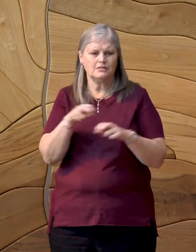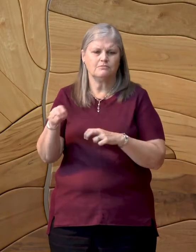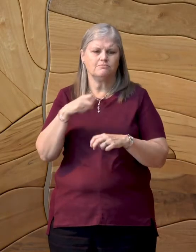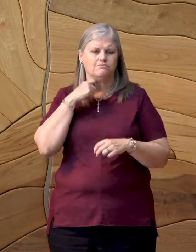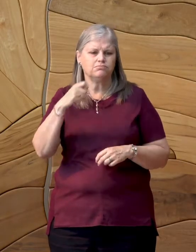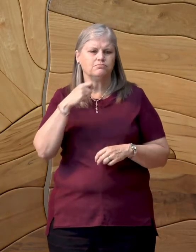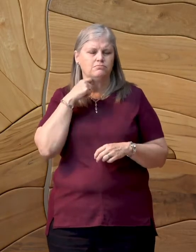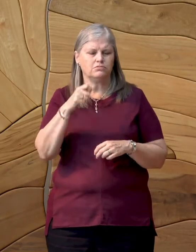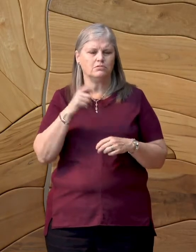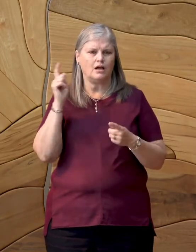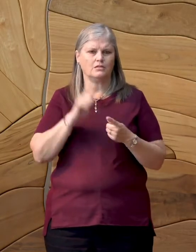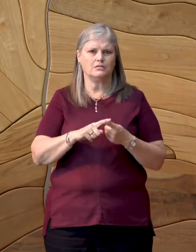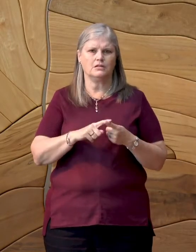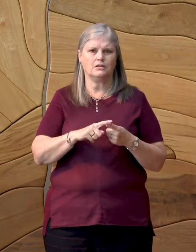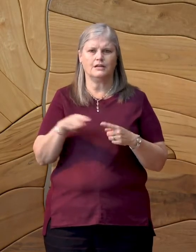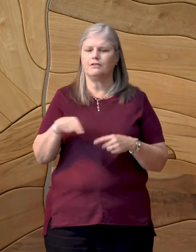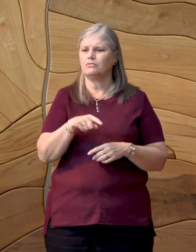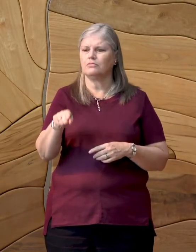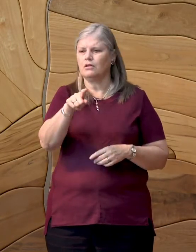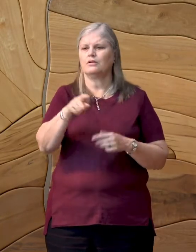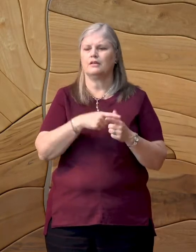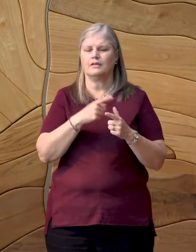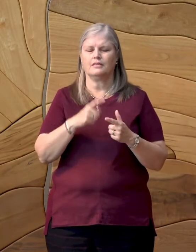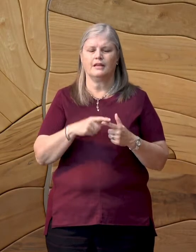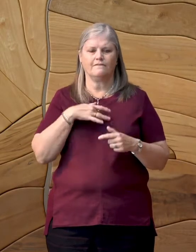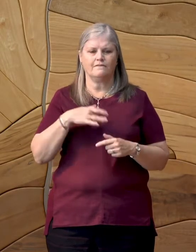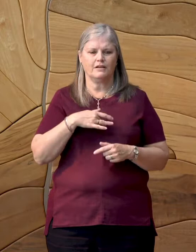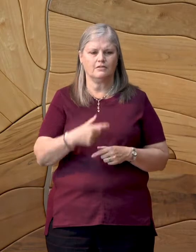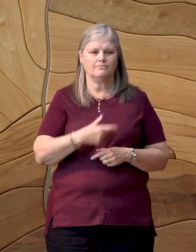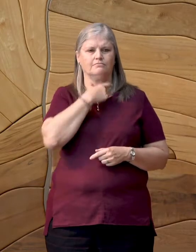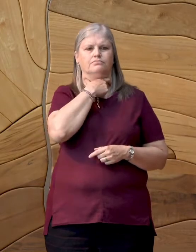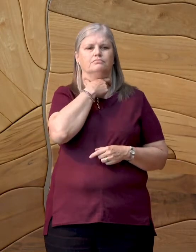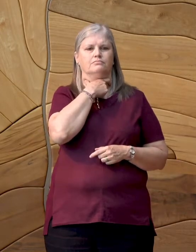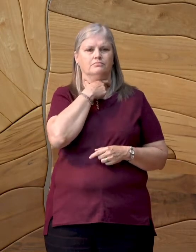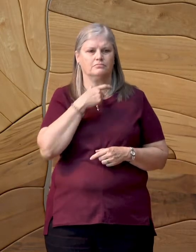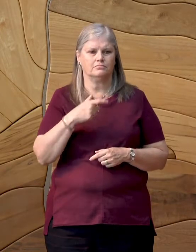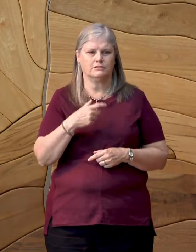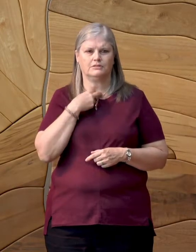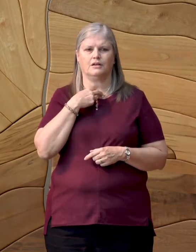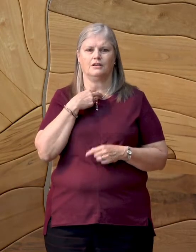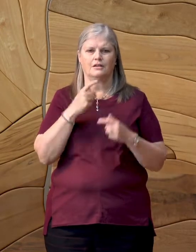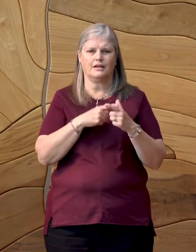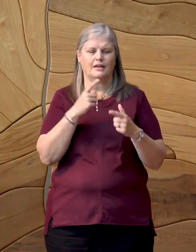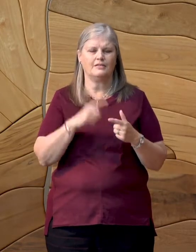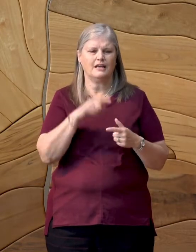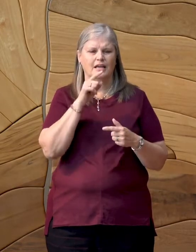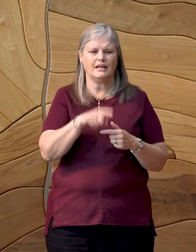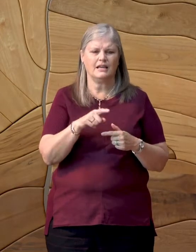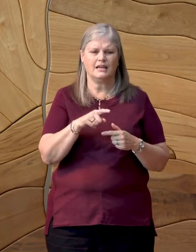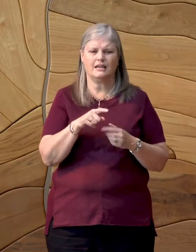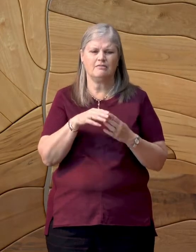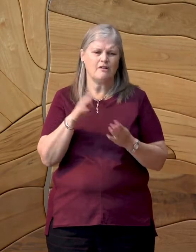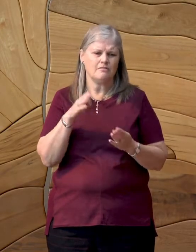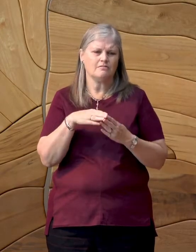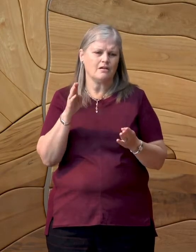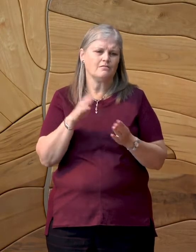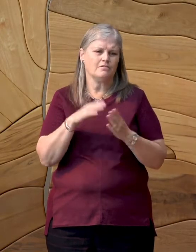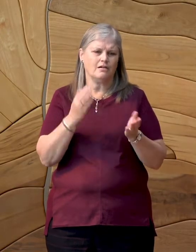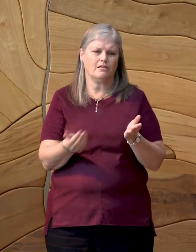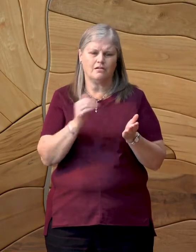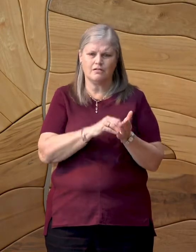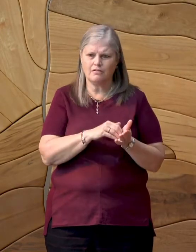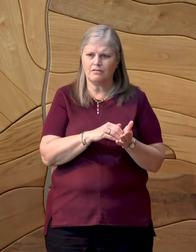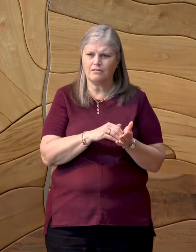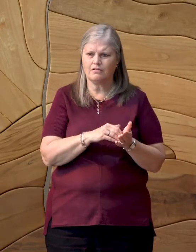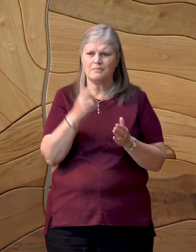until he feels the collar close fast around his throat. Then cry all over again about the